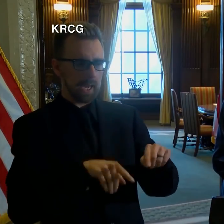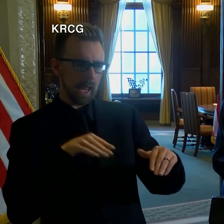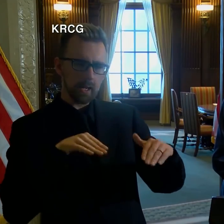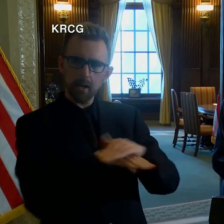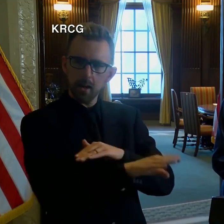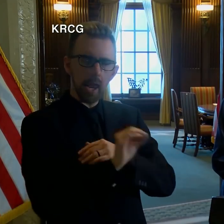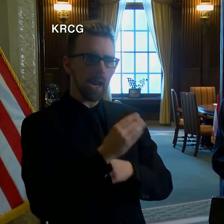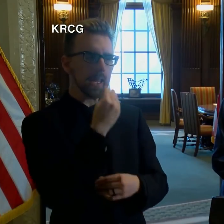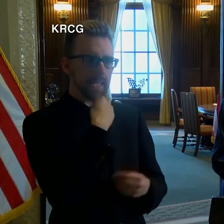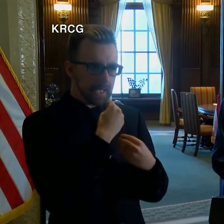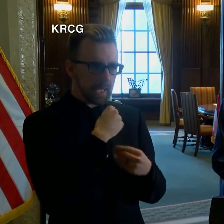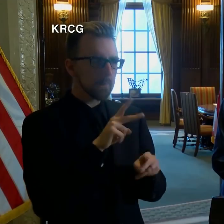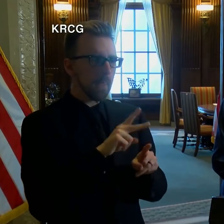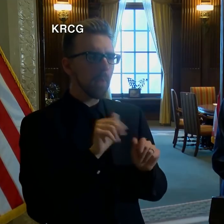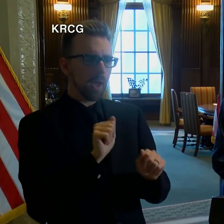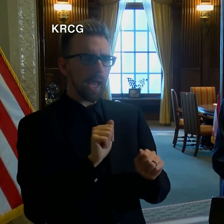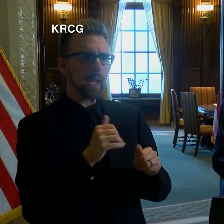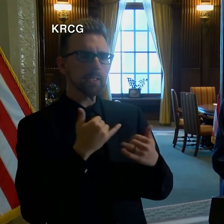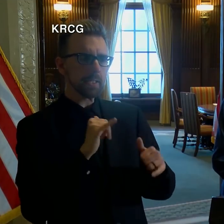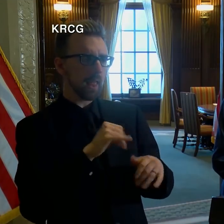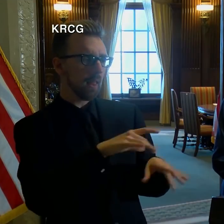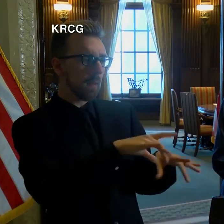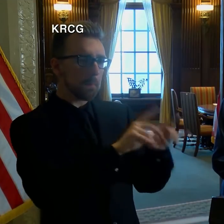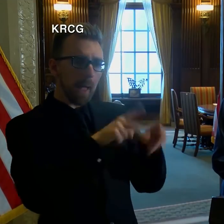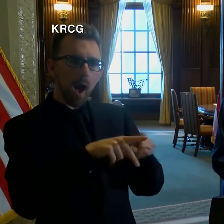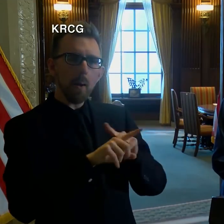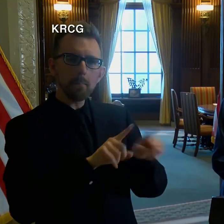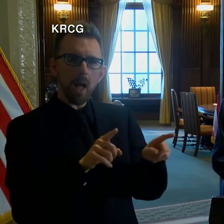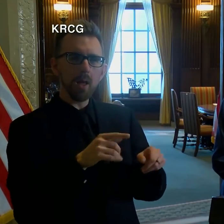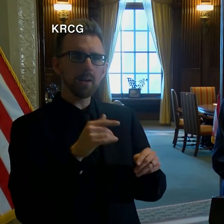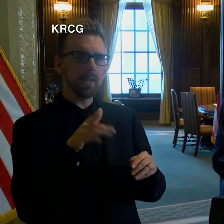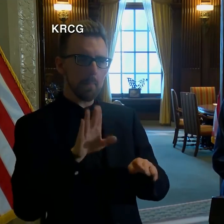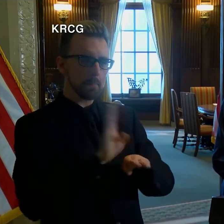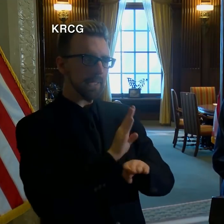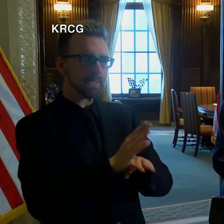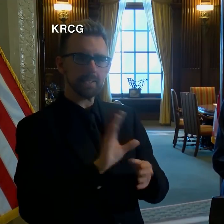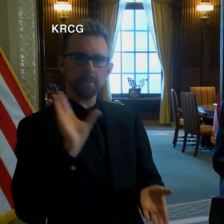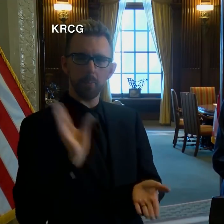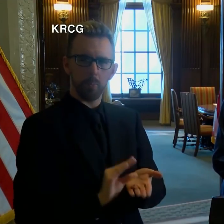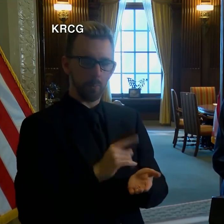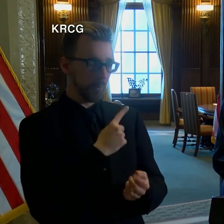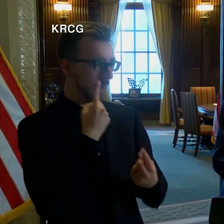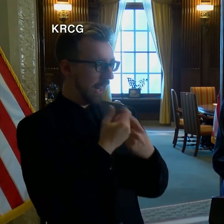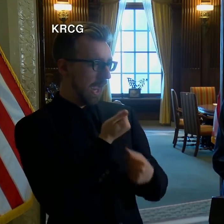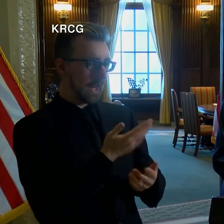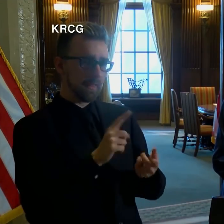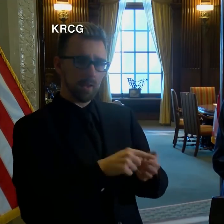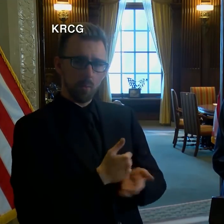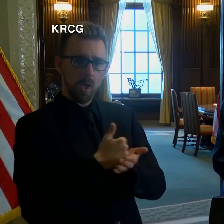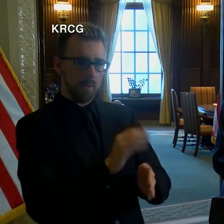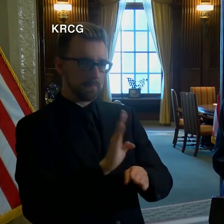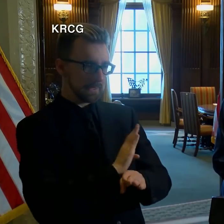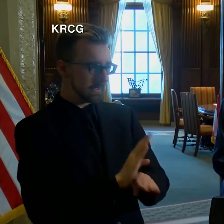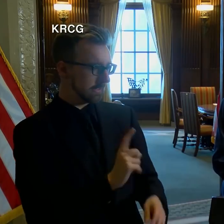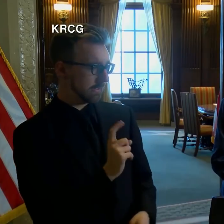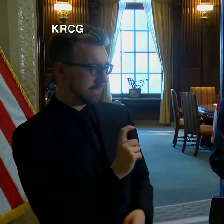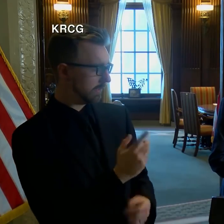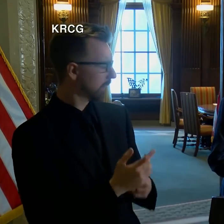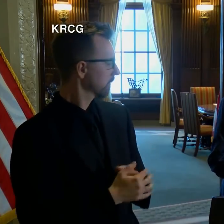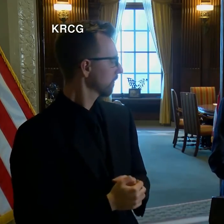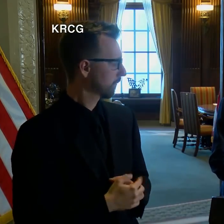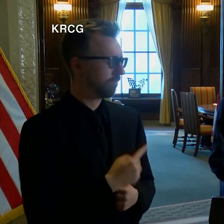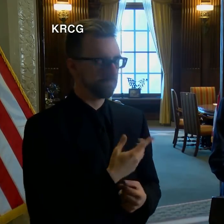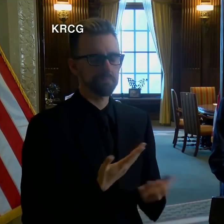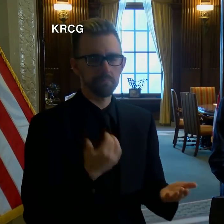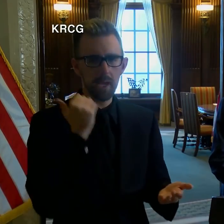and dine in, and people can still take off every day and try to cut out their business. Are you considering doing anything to help businesses? Well, I